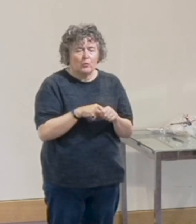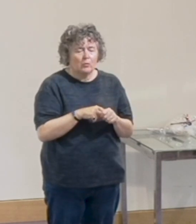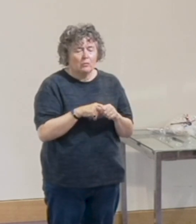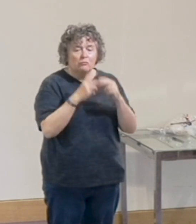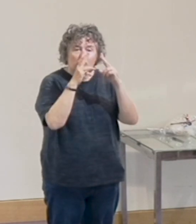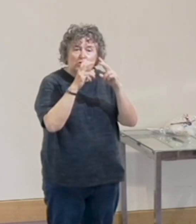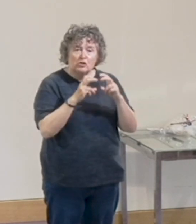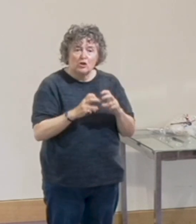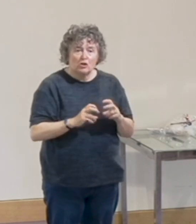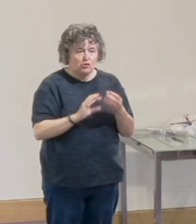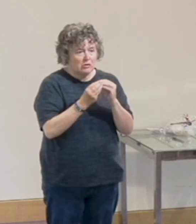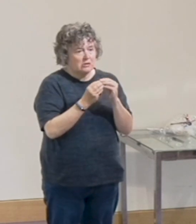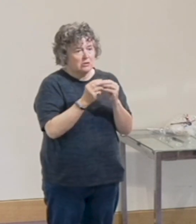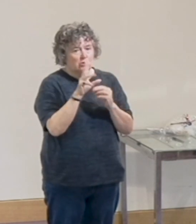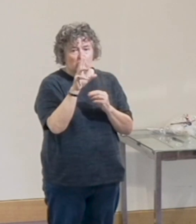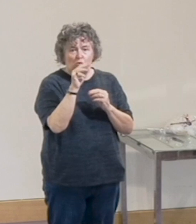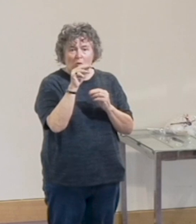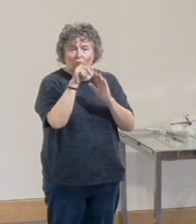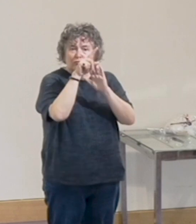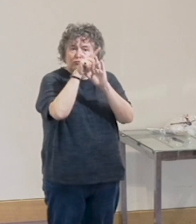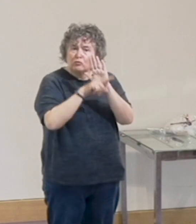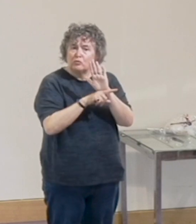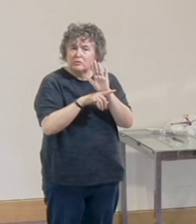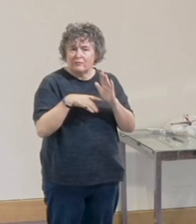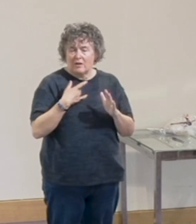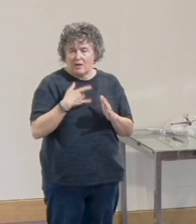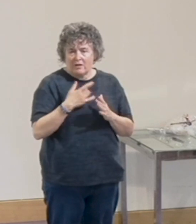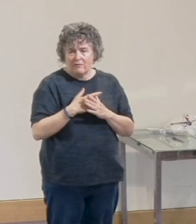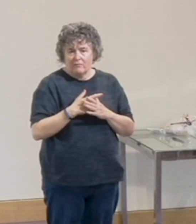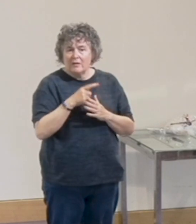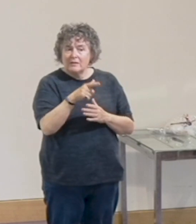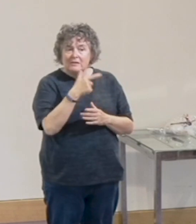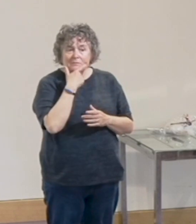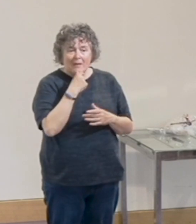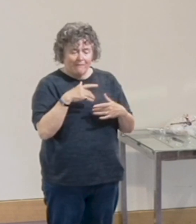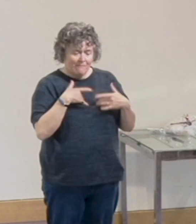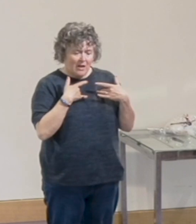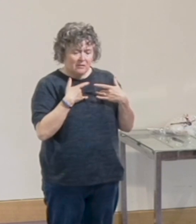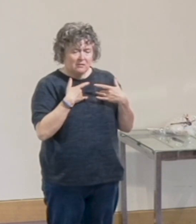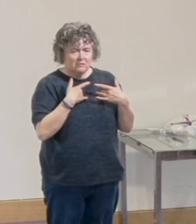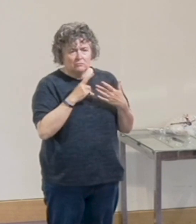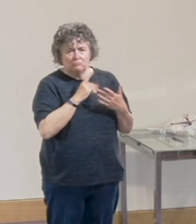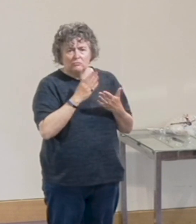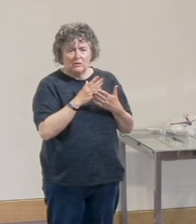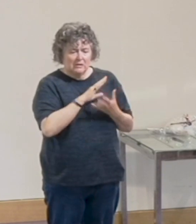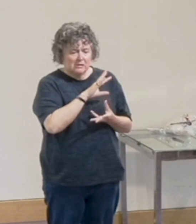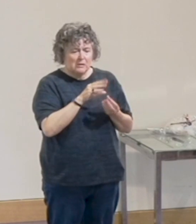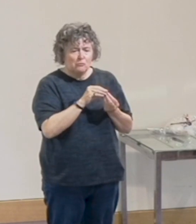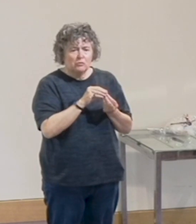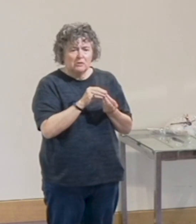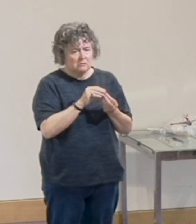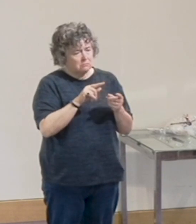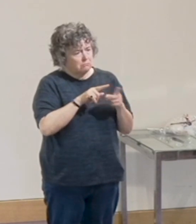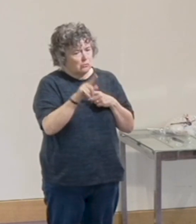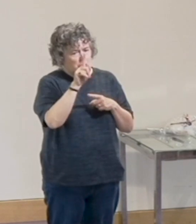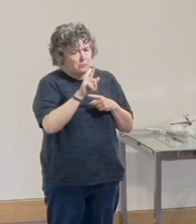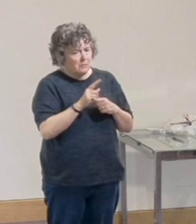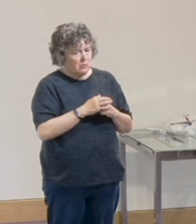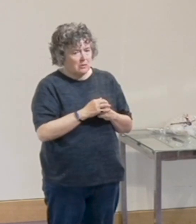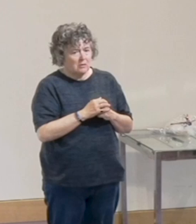and he'd come up with 12 rules of life that he figured summed up what most people's